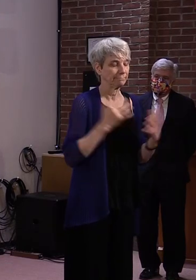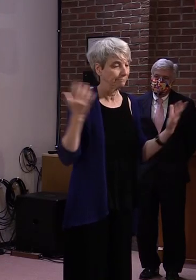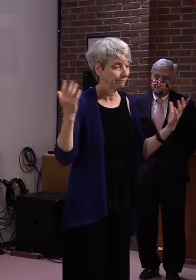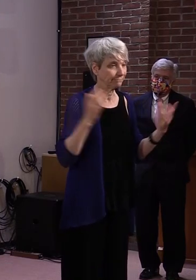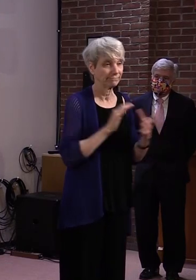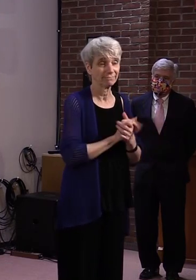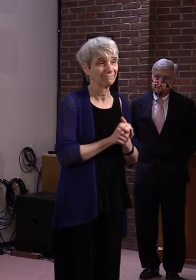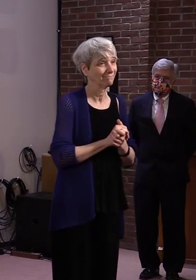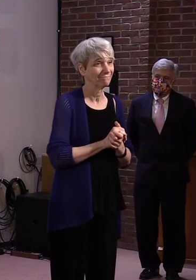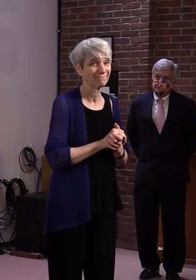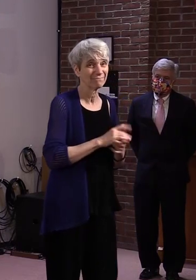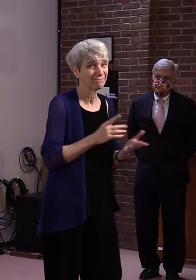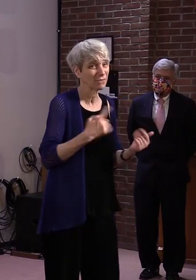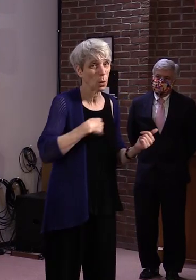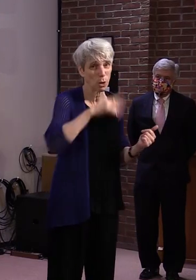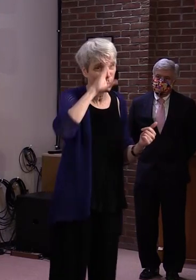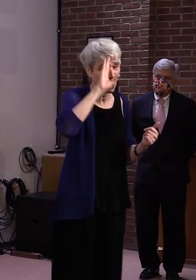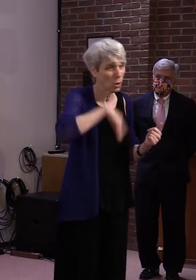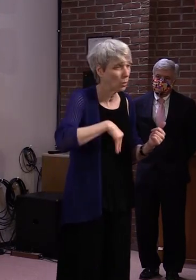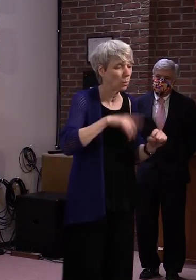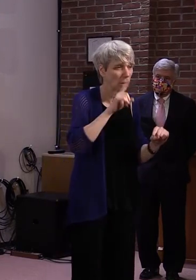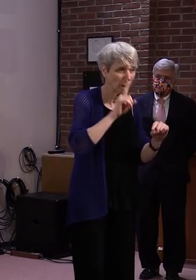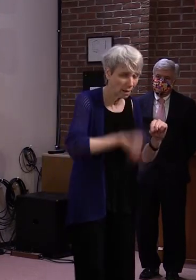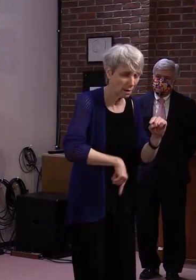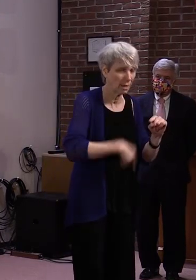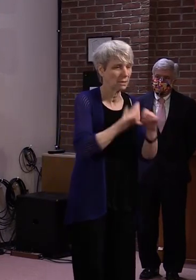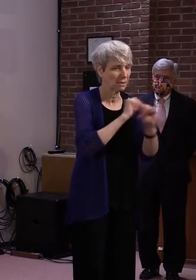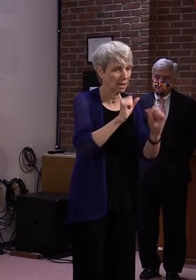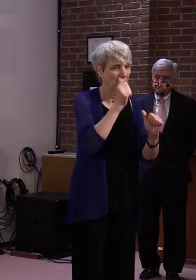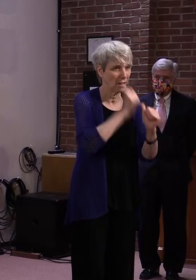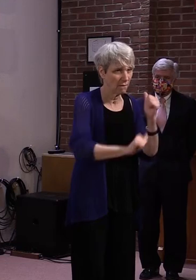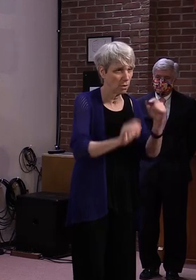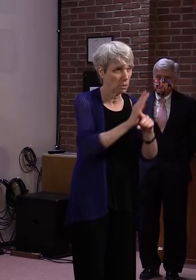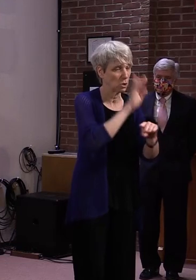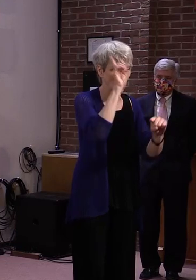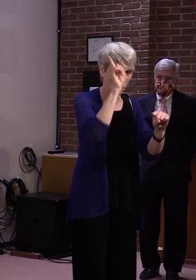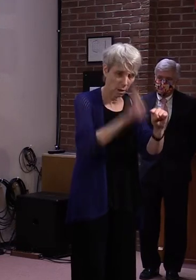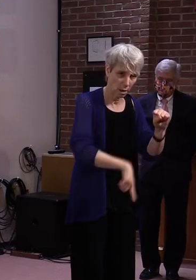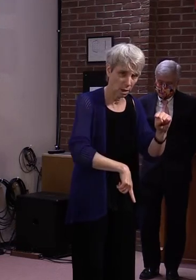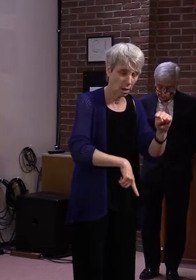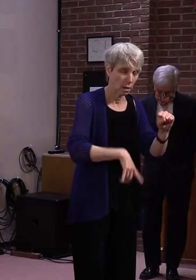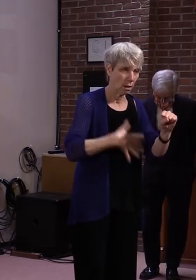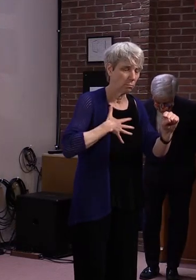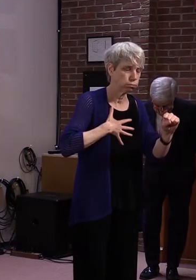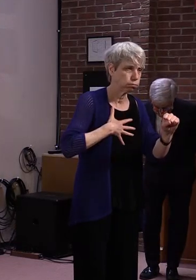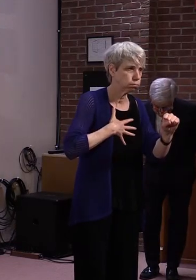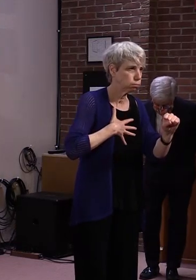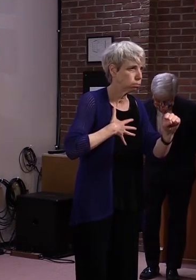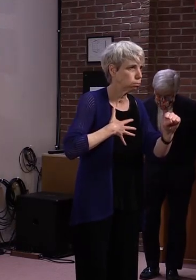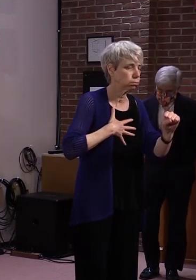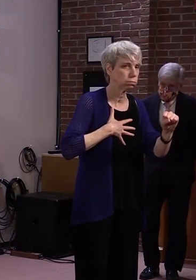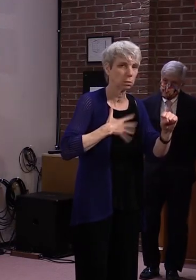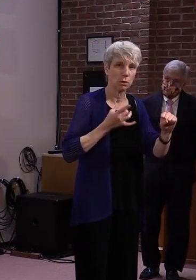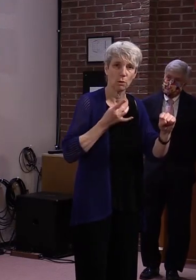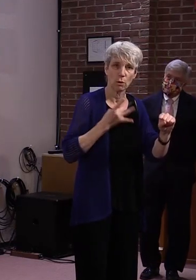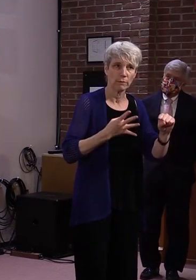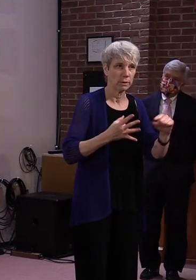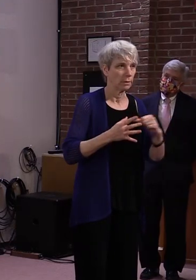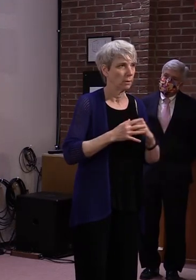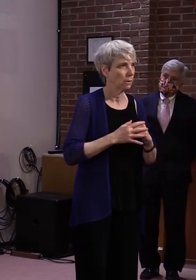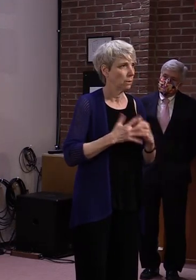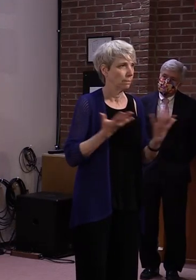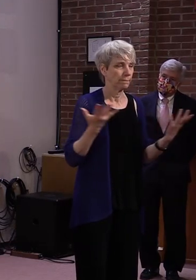We know going in, we're not going to be able to help everybody, which is a terrible position and feeling to go about doing this. But